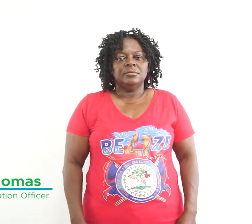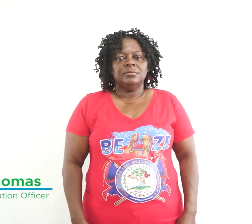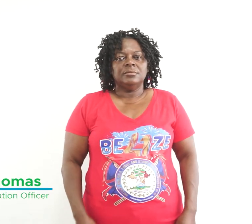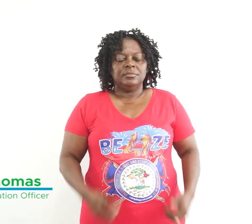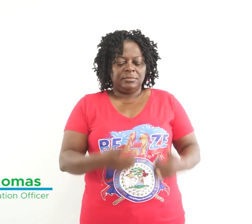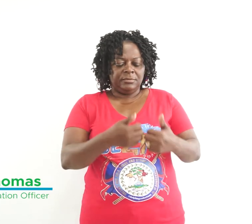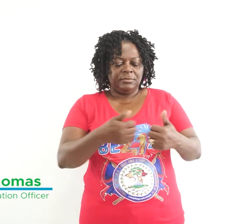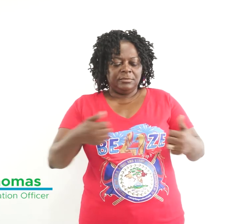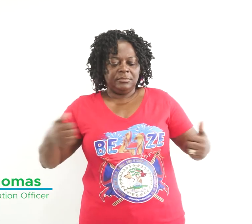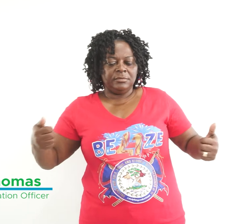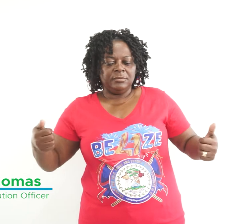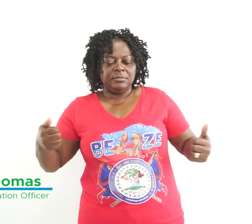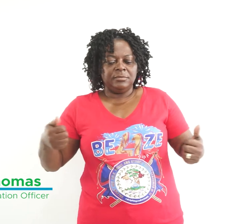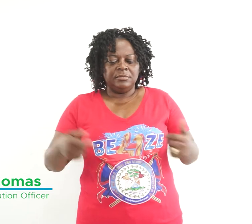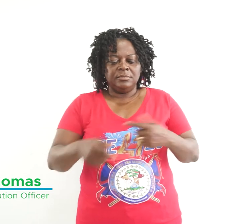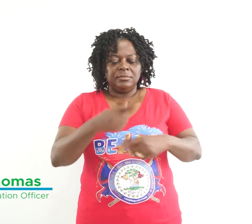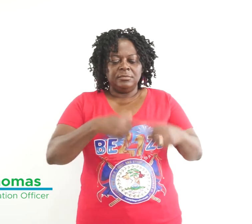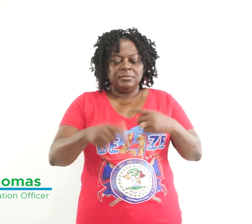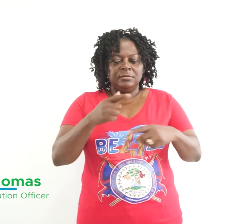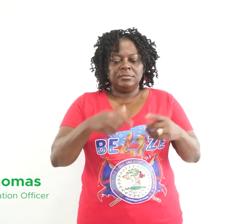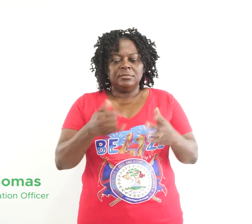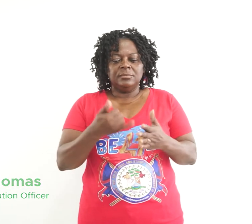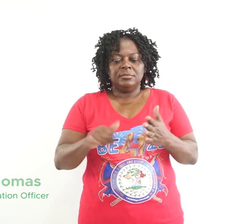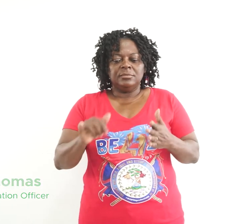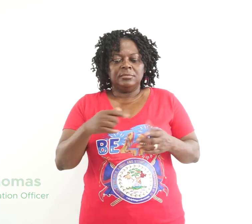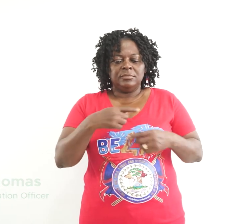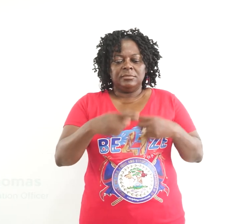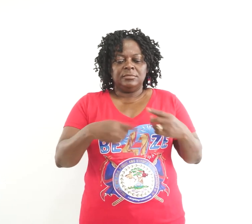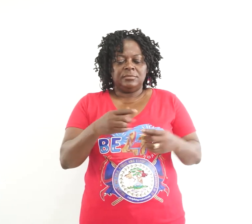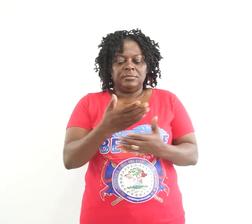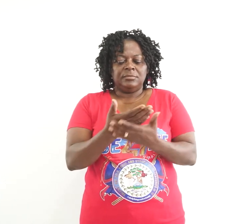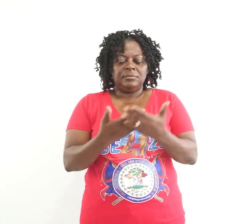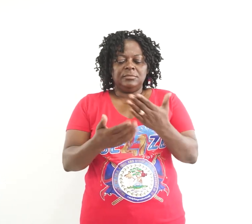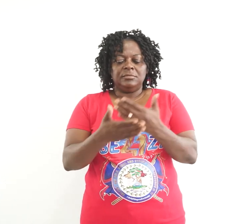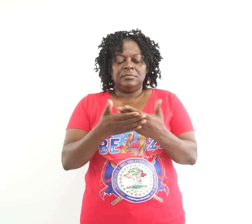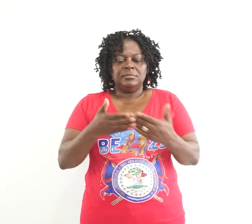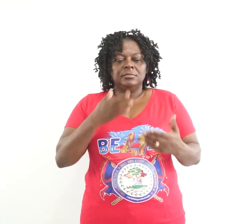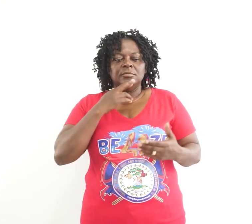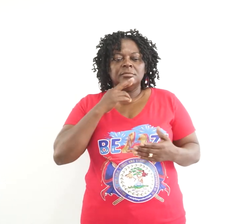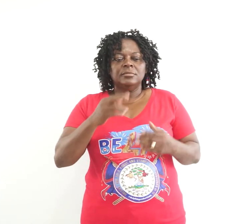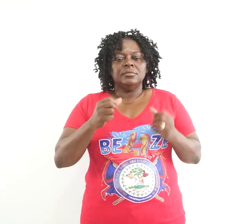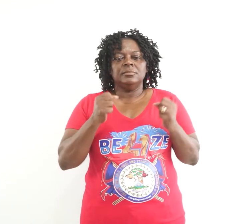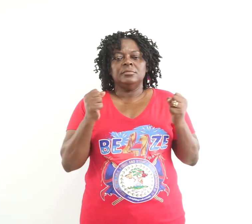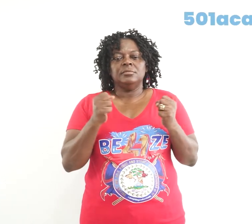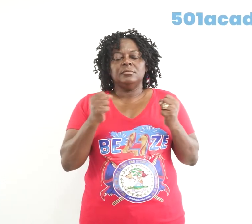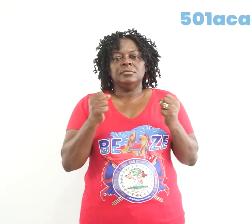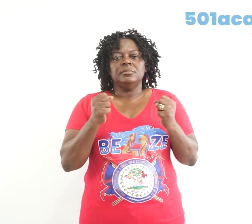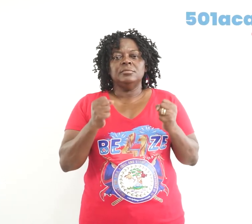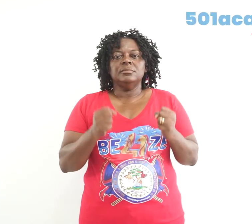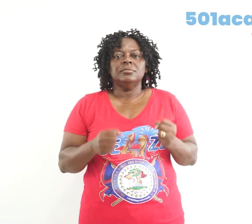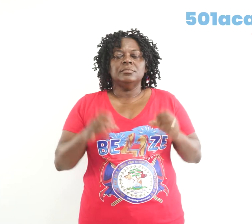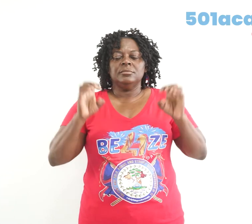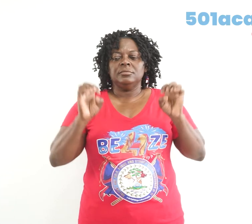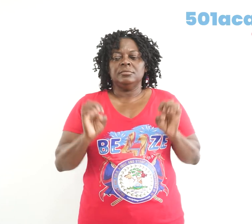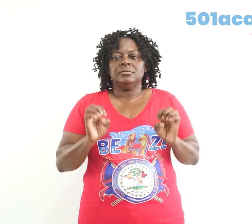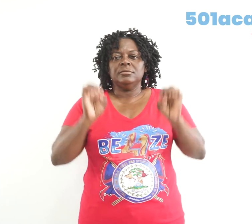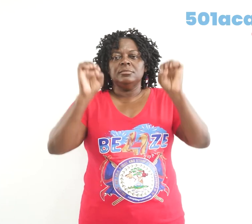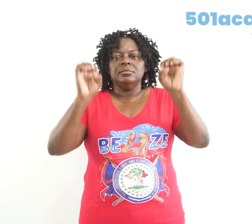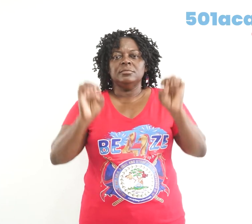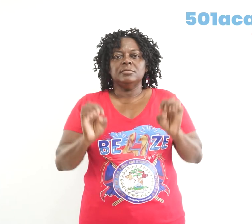Avoid signing when hands are cold. Exercise and